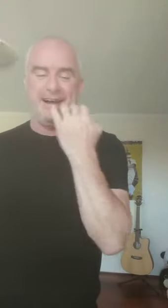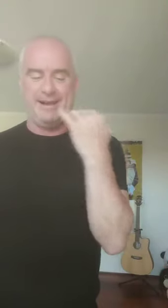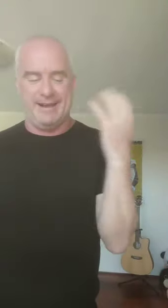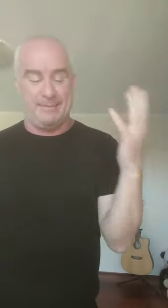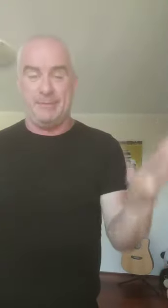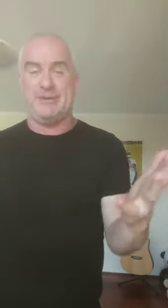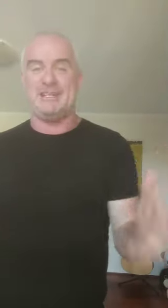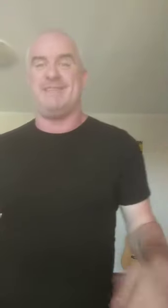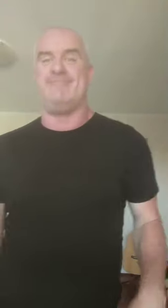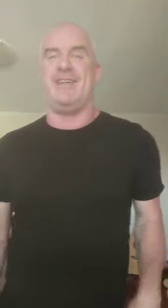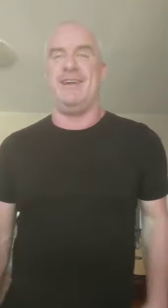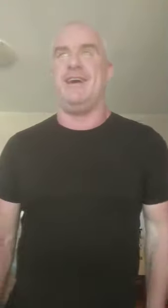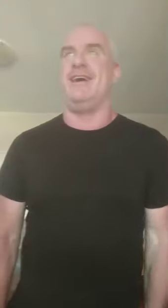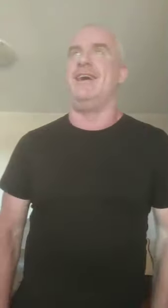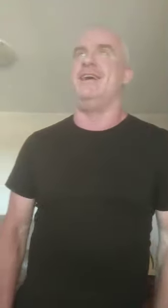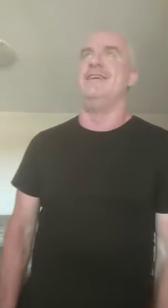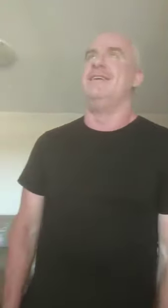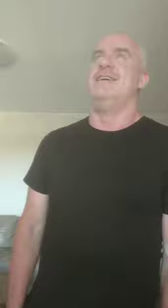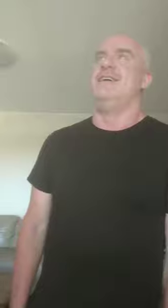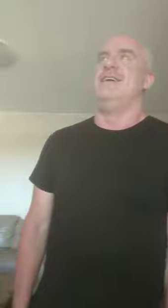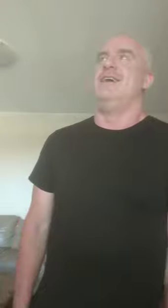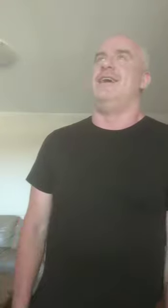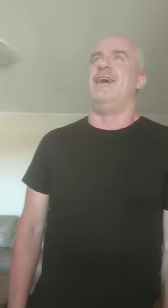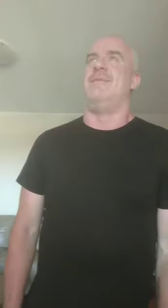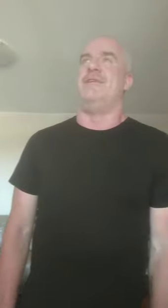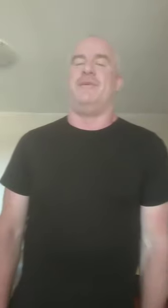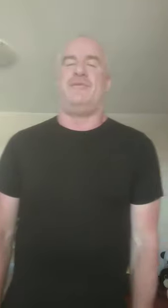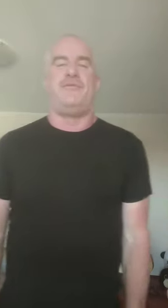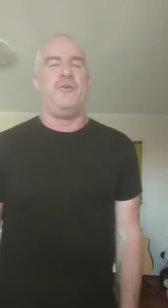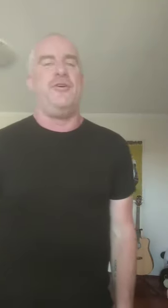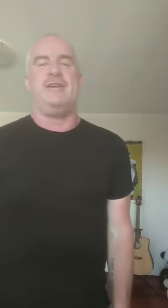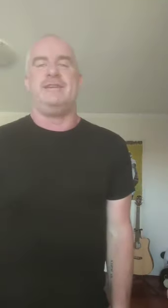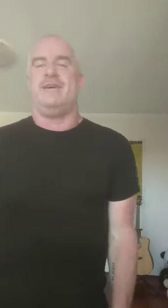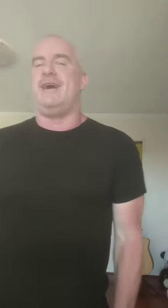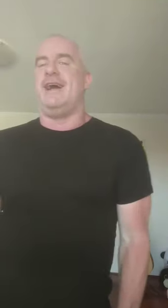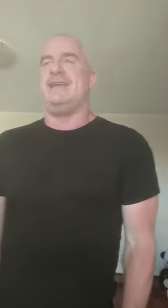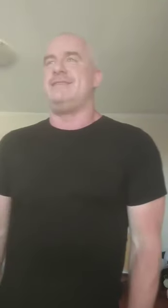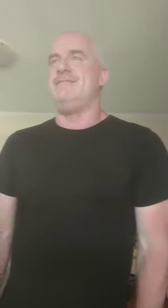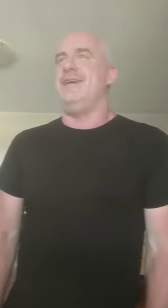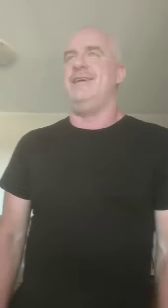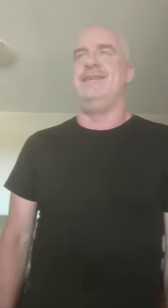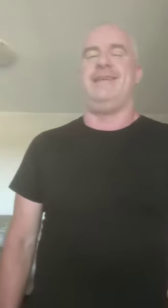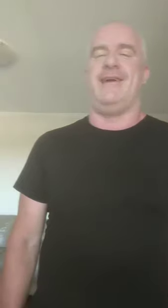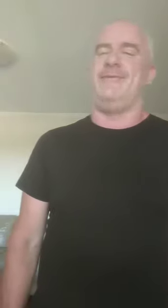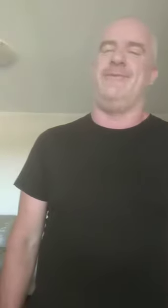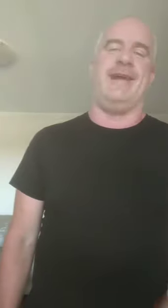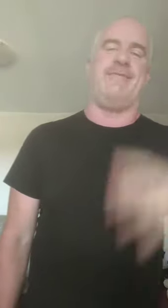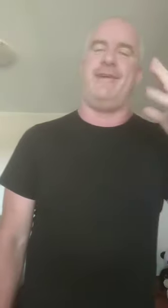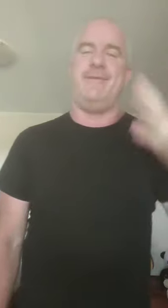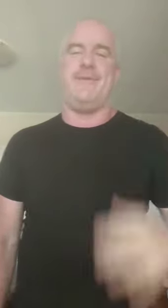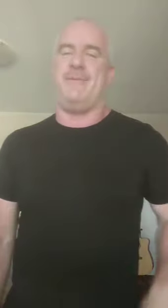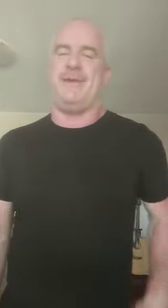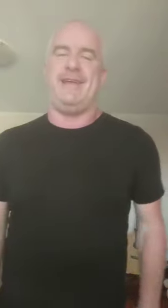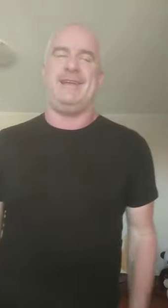I'm an imposter. That I'm a fraud. I, you know, whatever it might be.